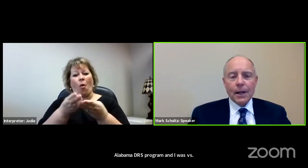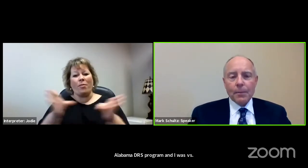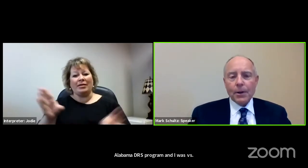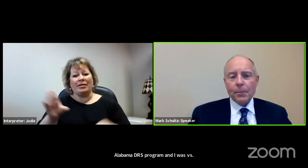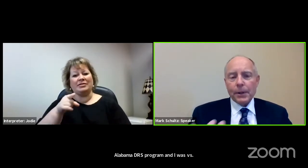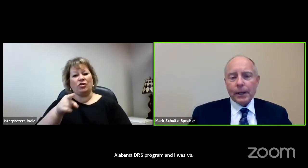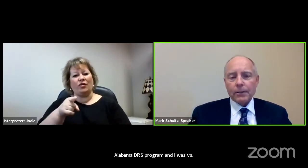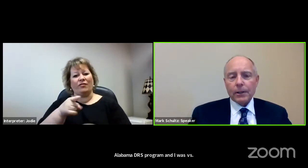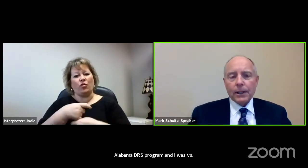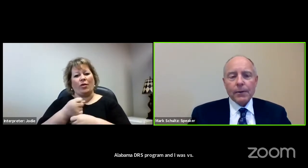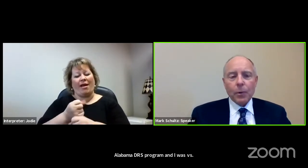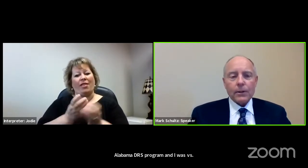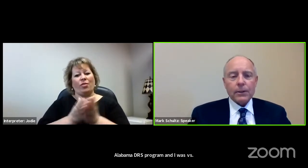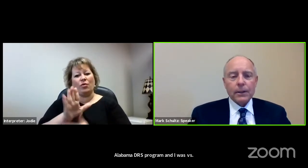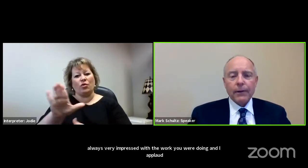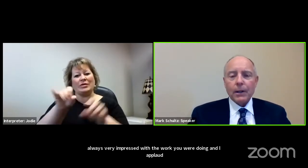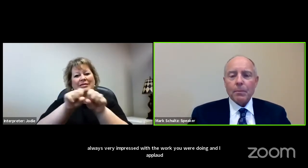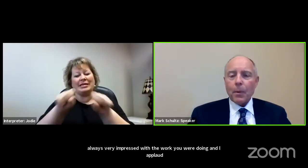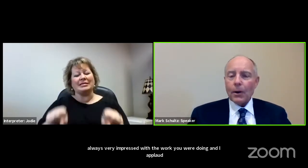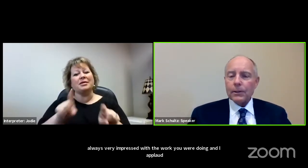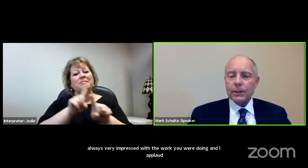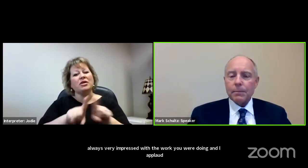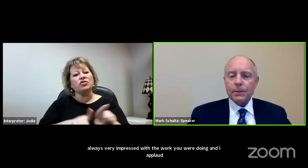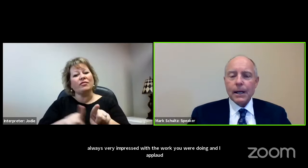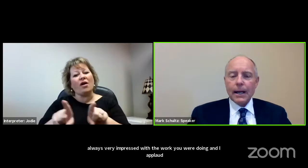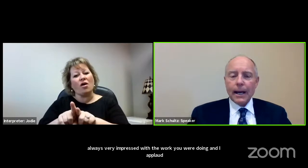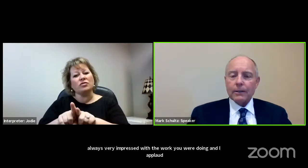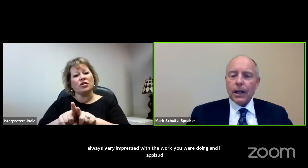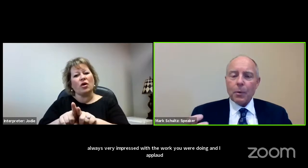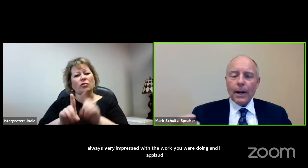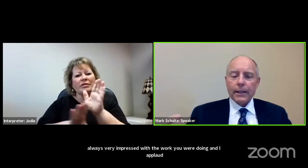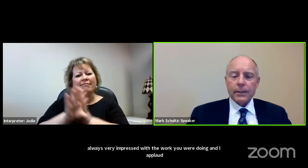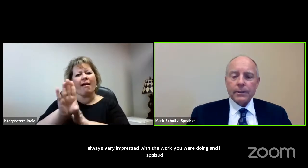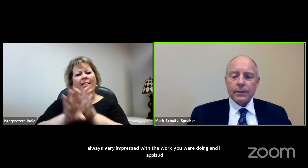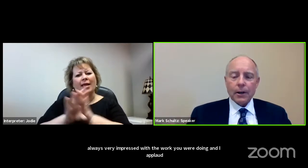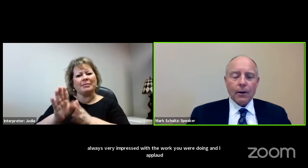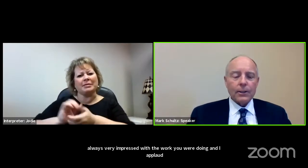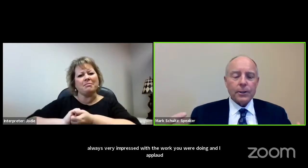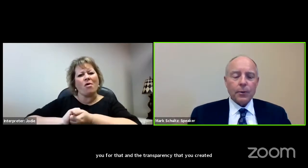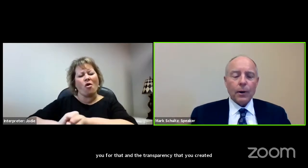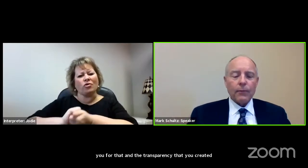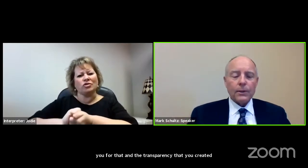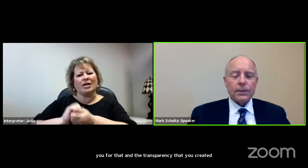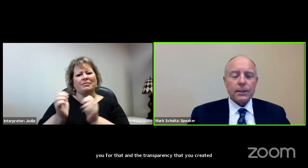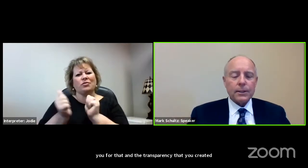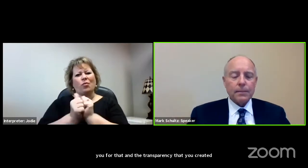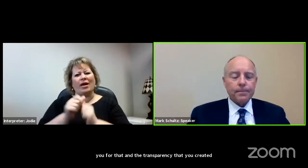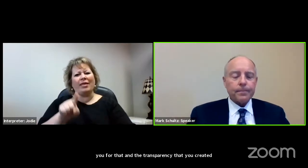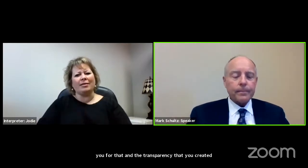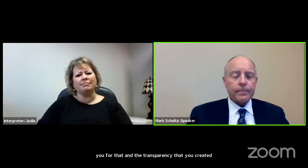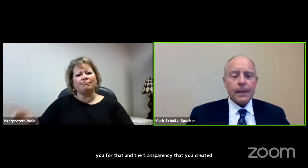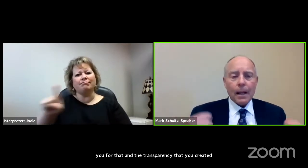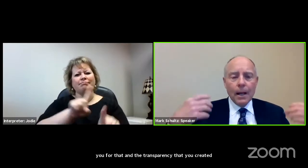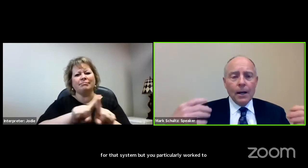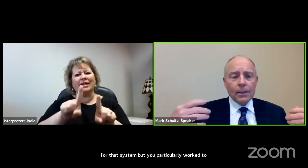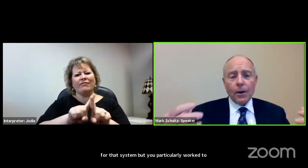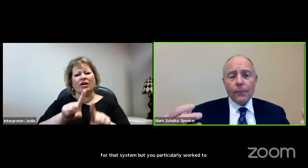system. But you've particularly worked to develop partnerships and collaborations across your workforce system.